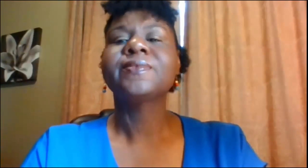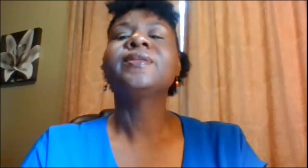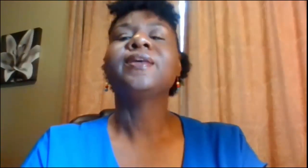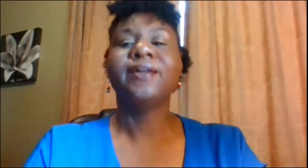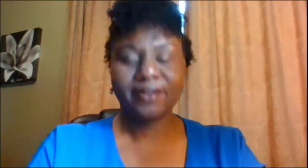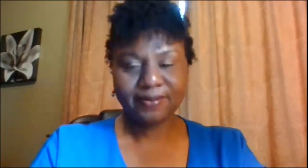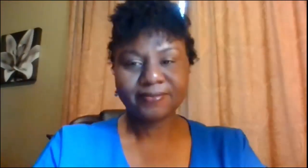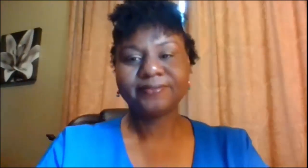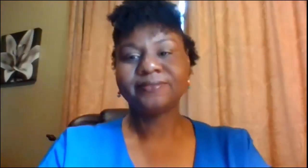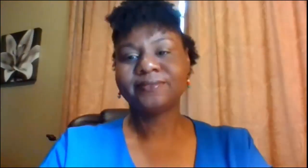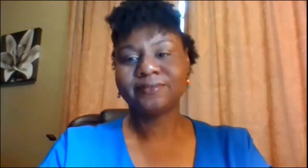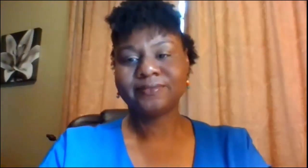okay okay